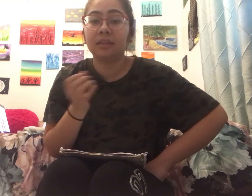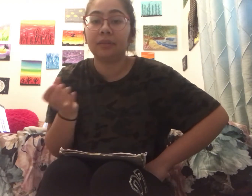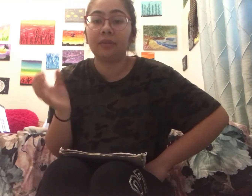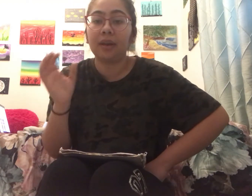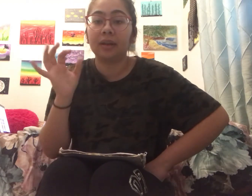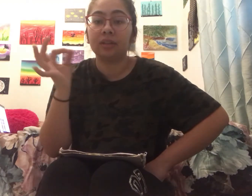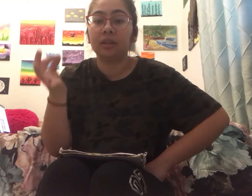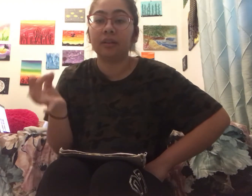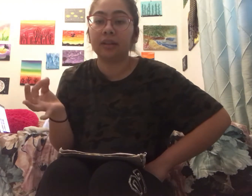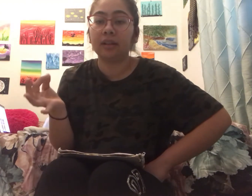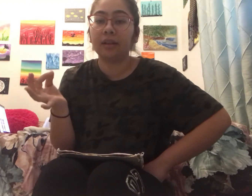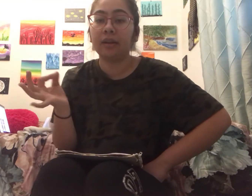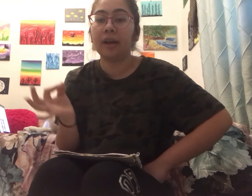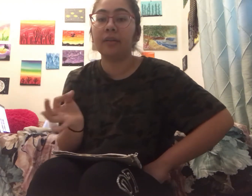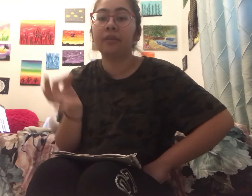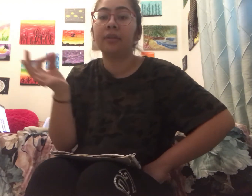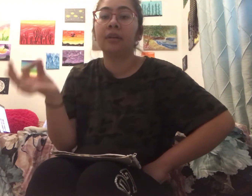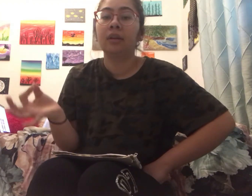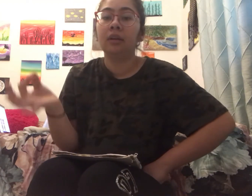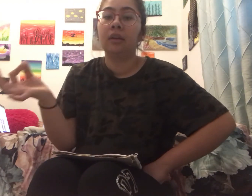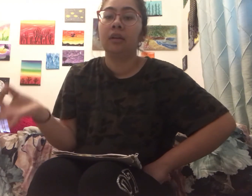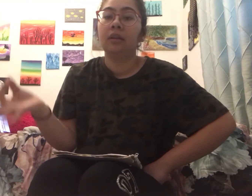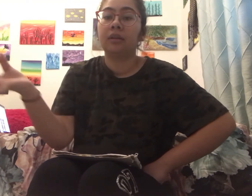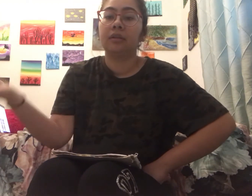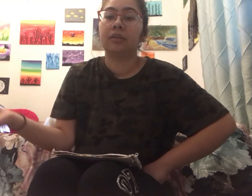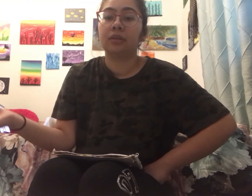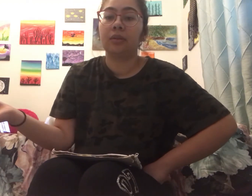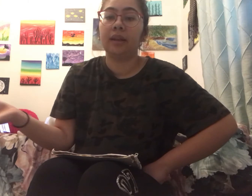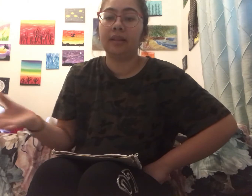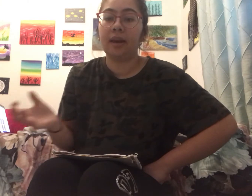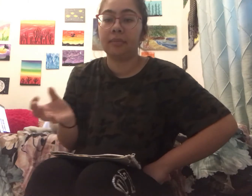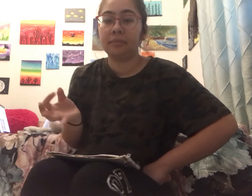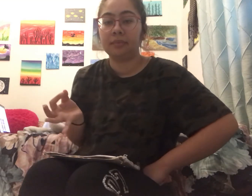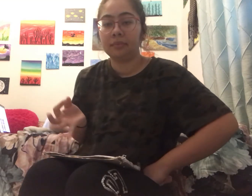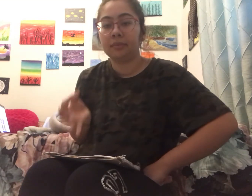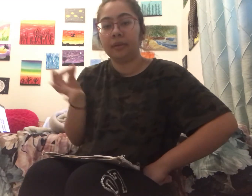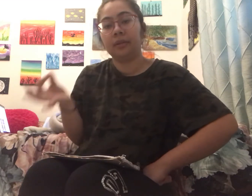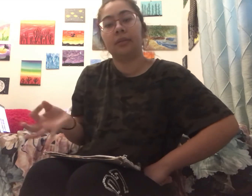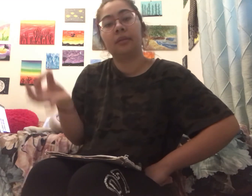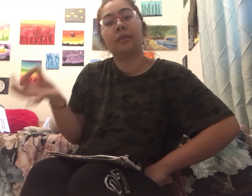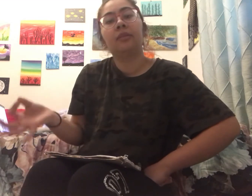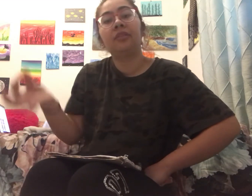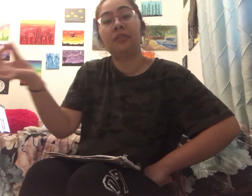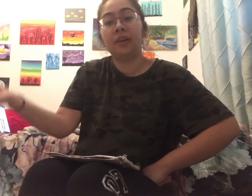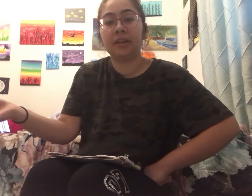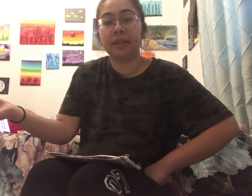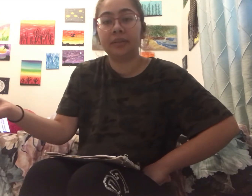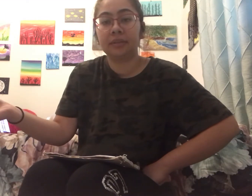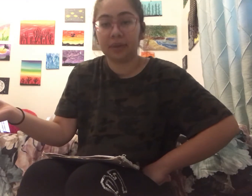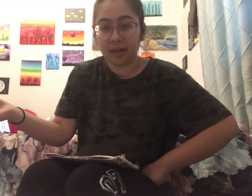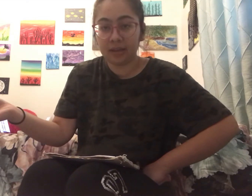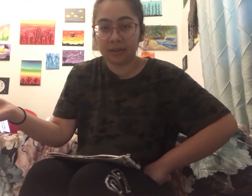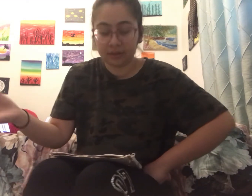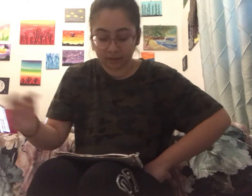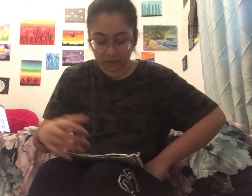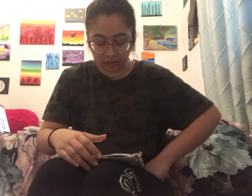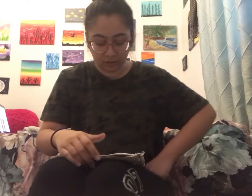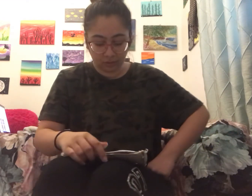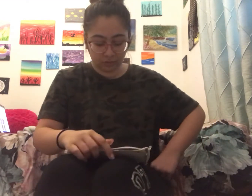a ferret so you take the letter F just go like that ferret okay let's go over